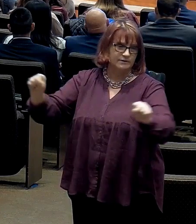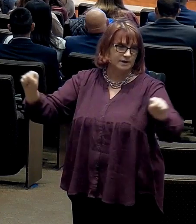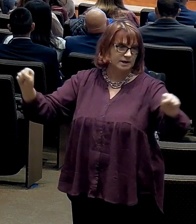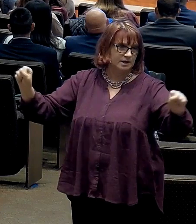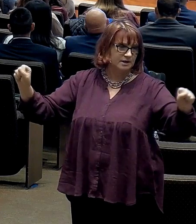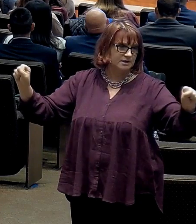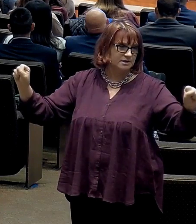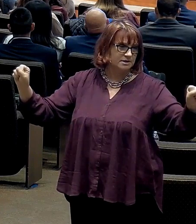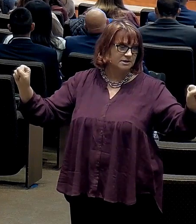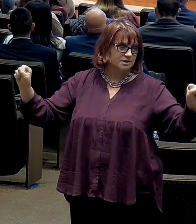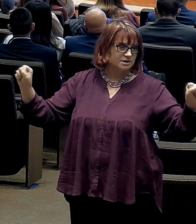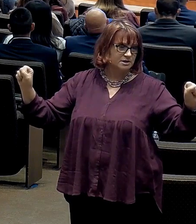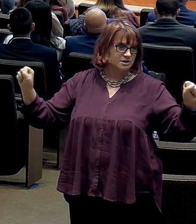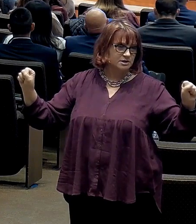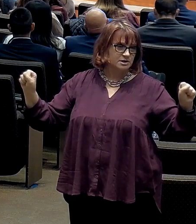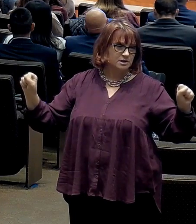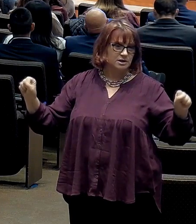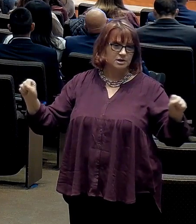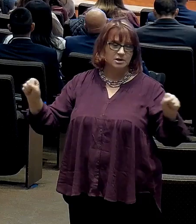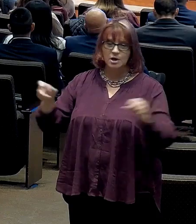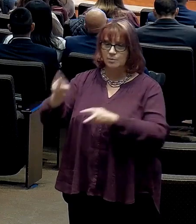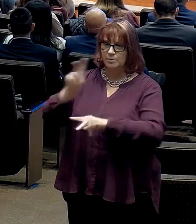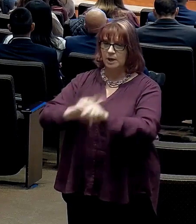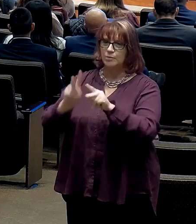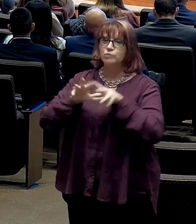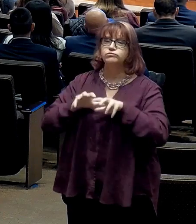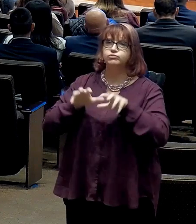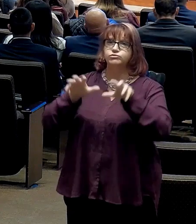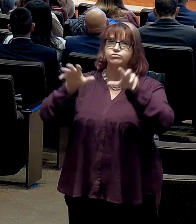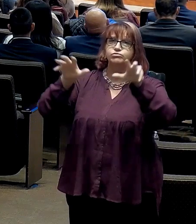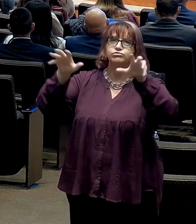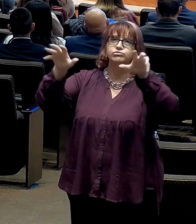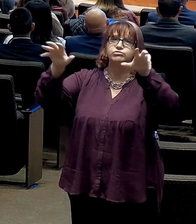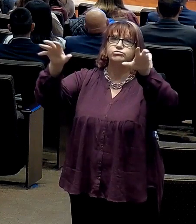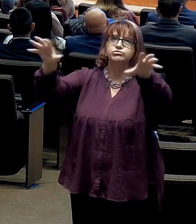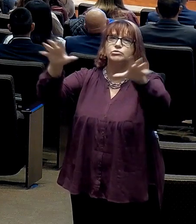Multitudes long to know there is hope for their souls.